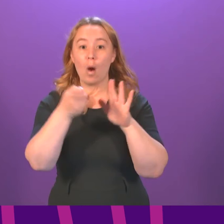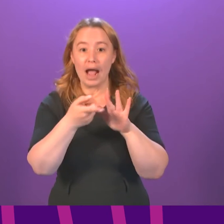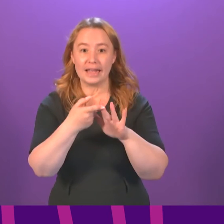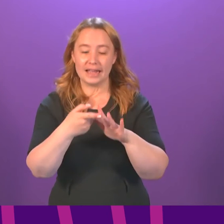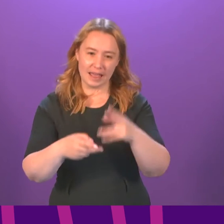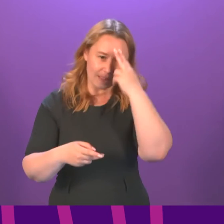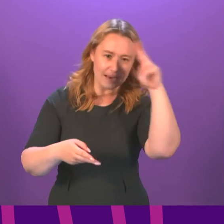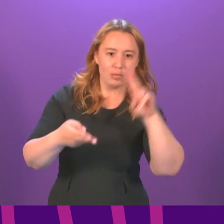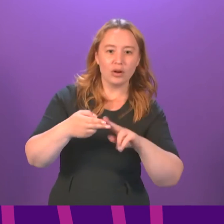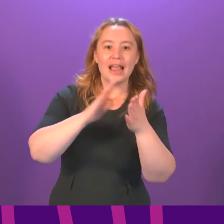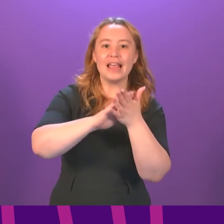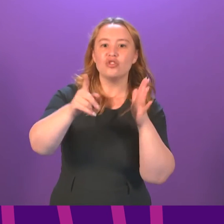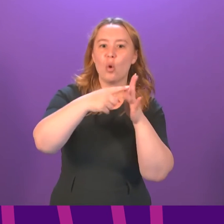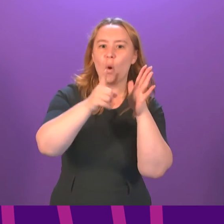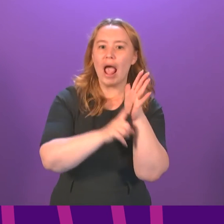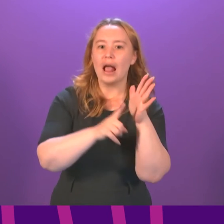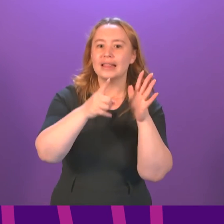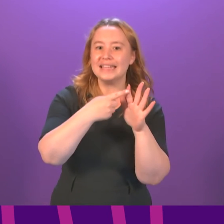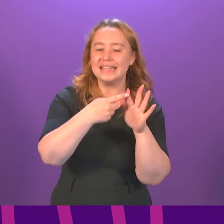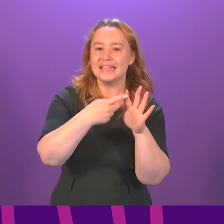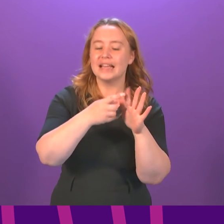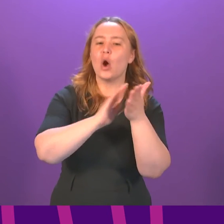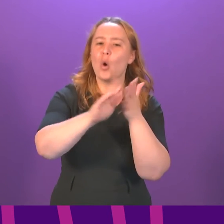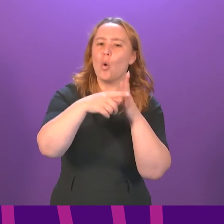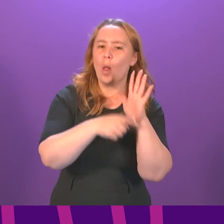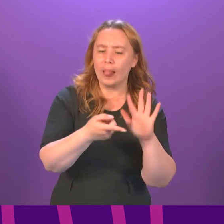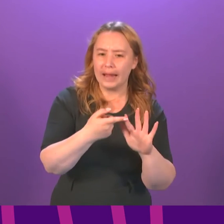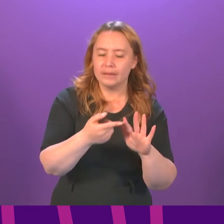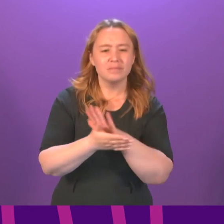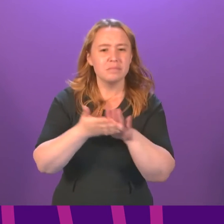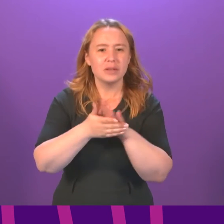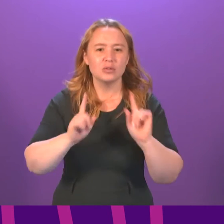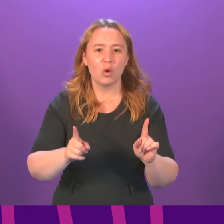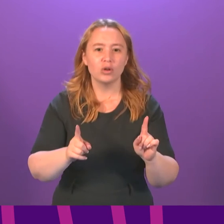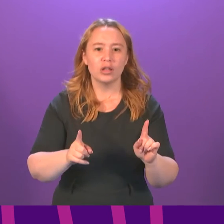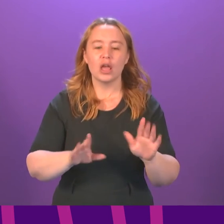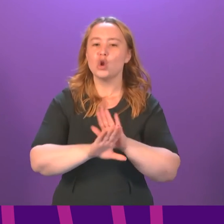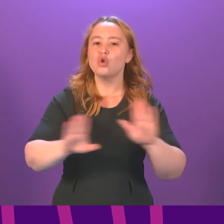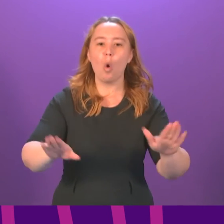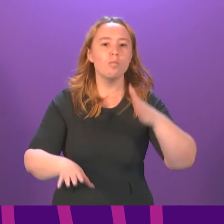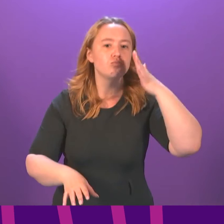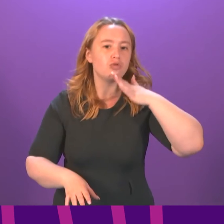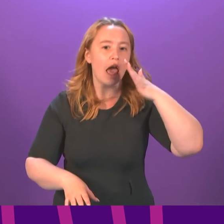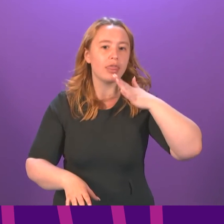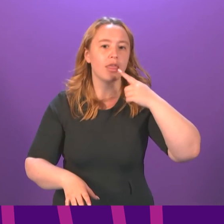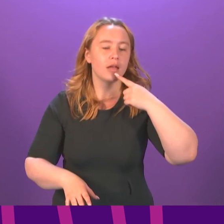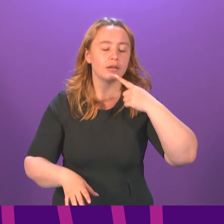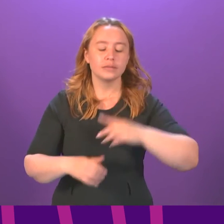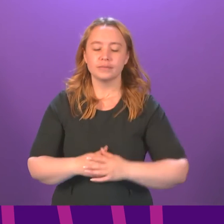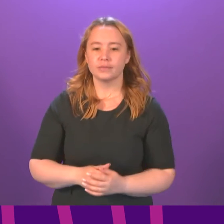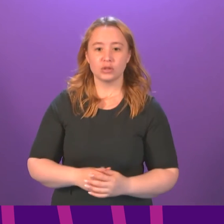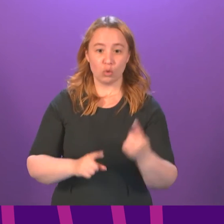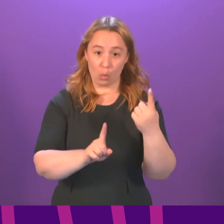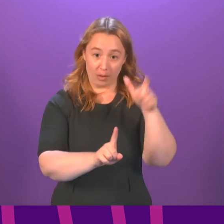haole, H-A-O-L-E. It literally means no breath. One Indigenous